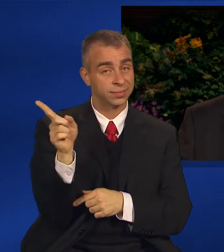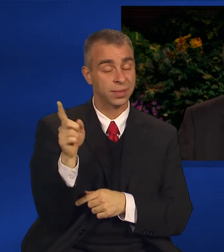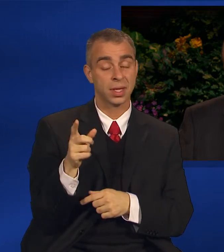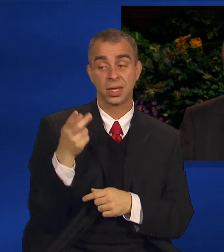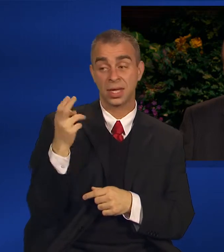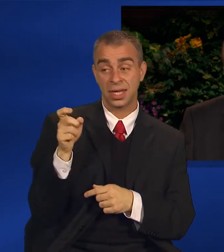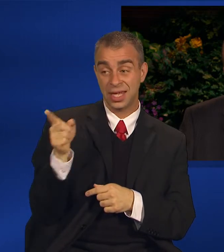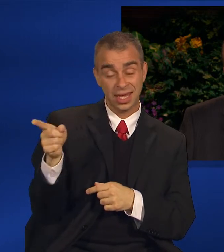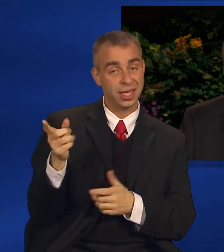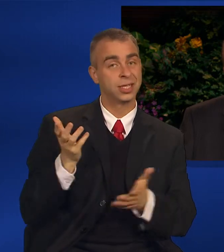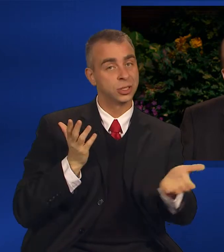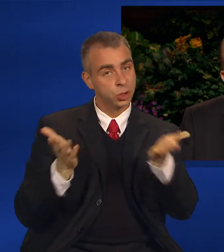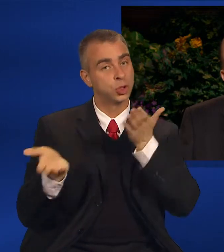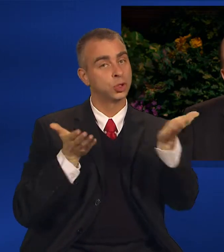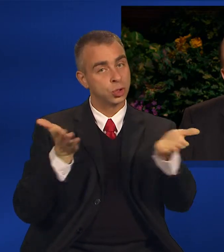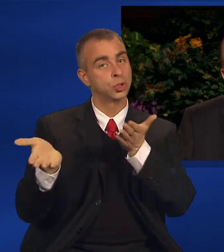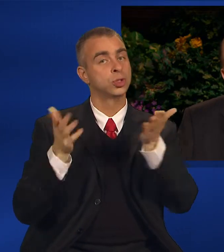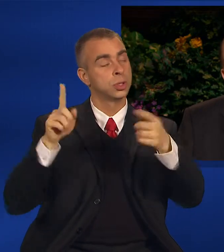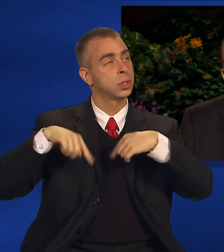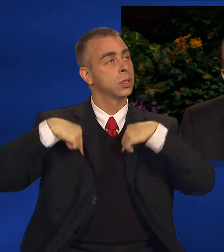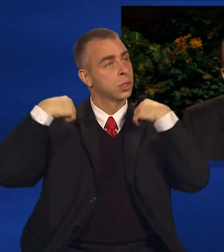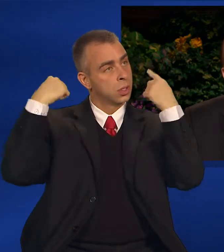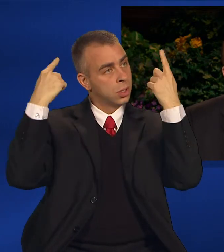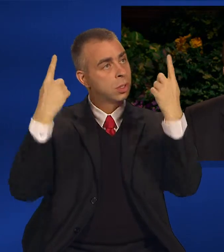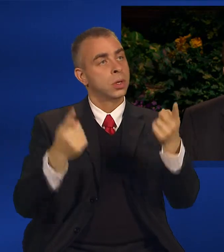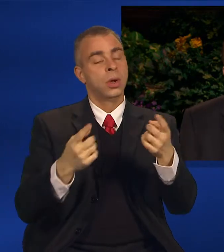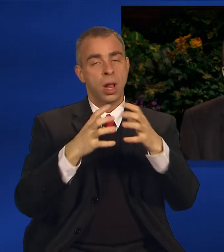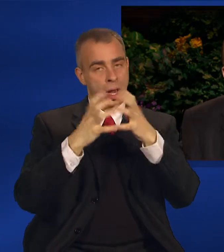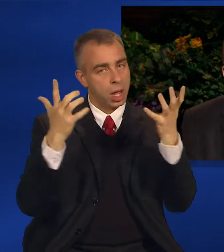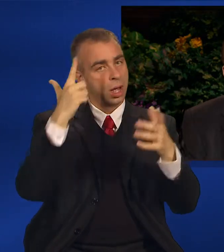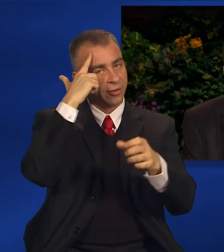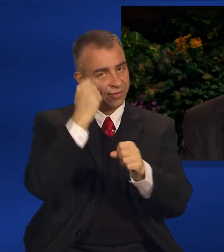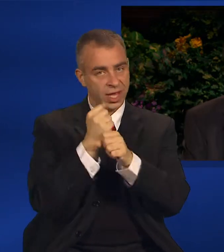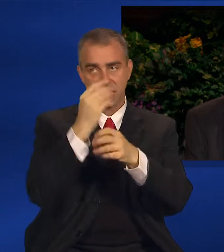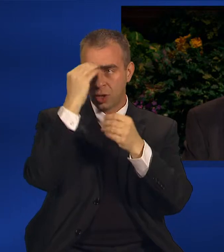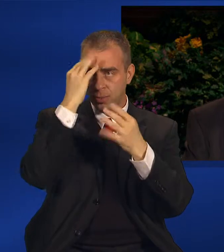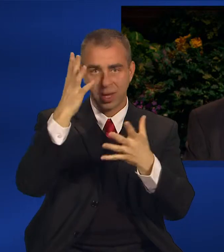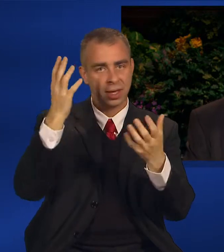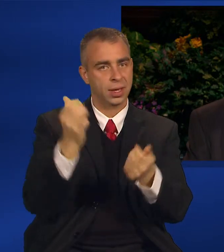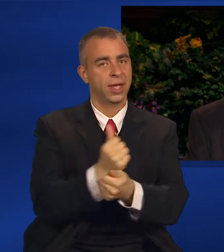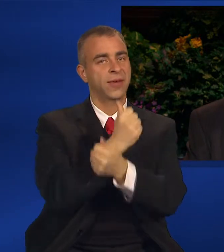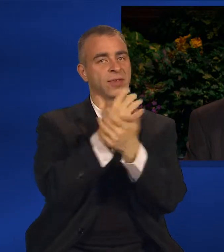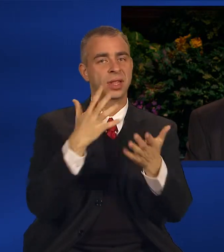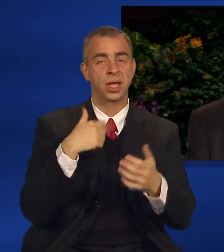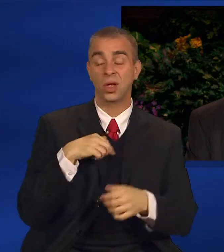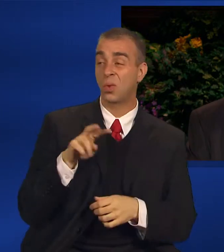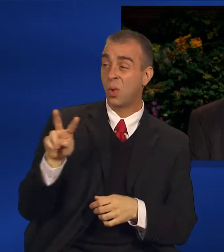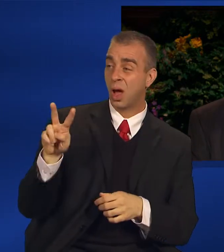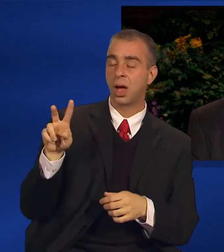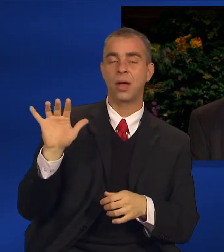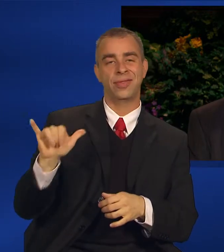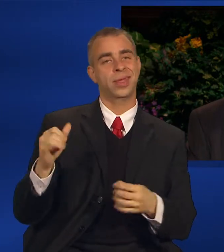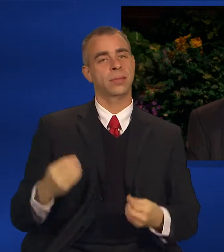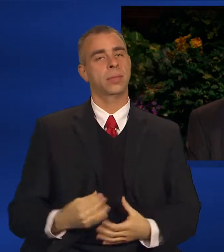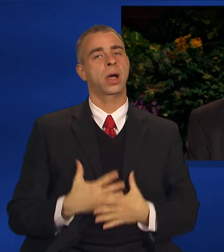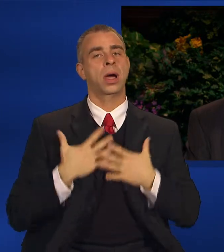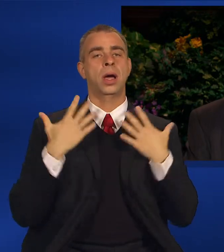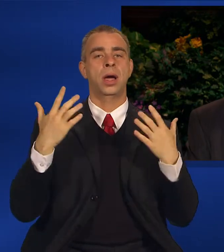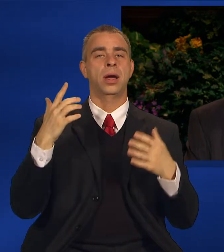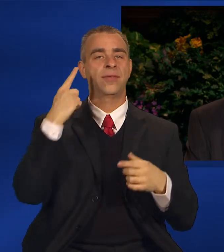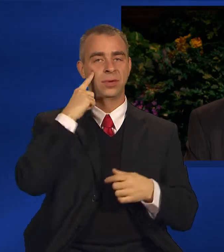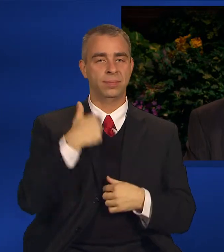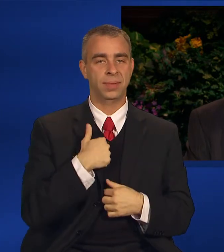served faithfully and obediently throughout his life and was an inspiration to me and to all who knew him.